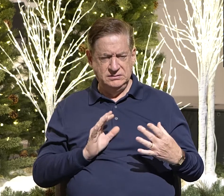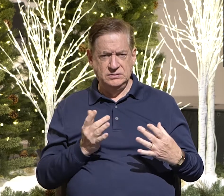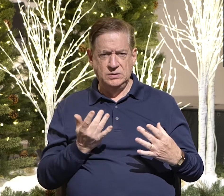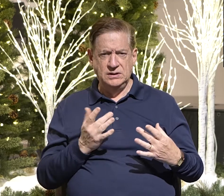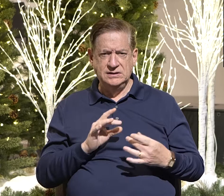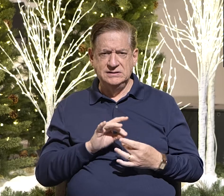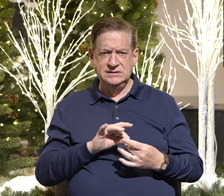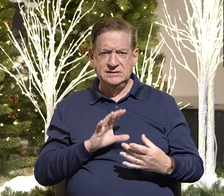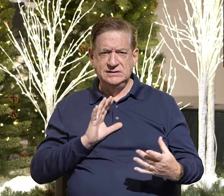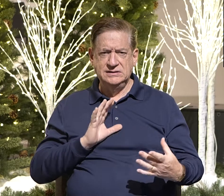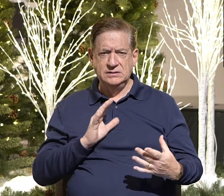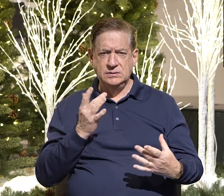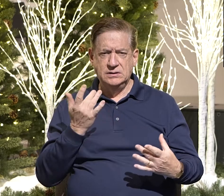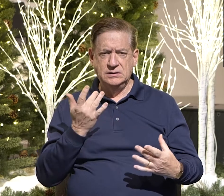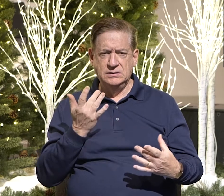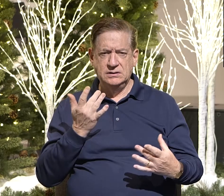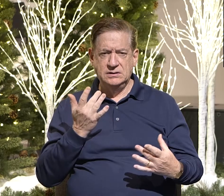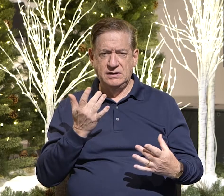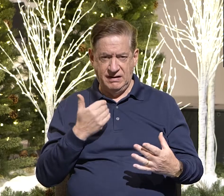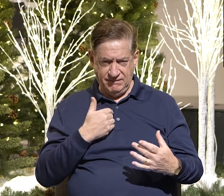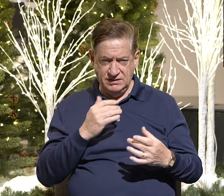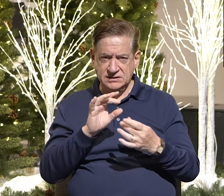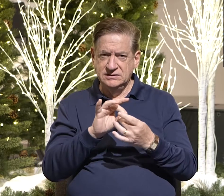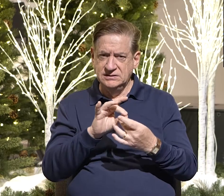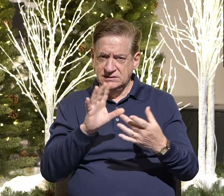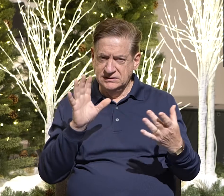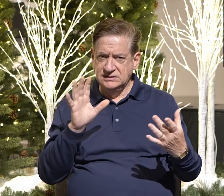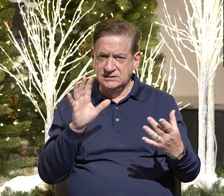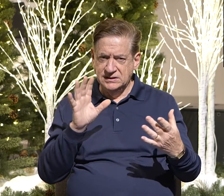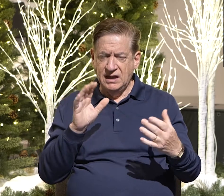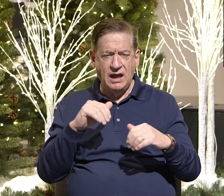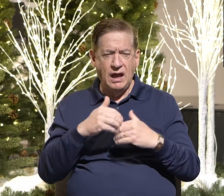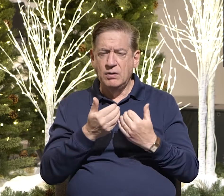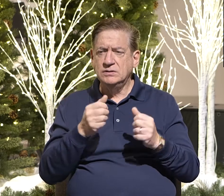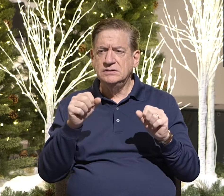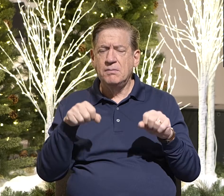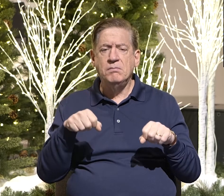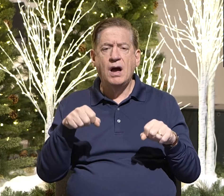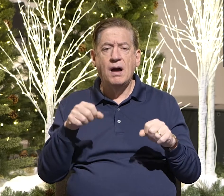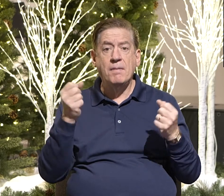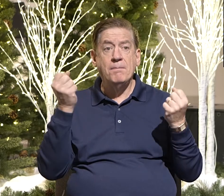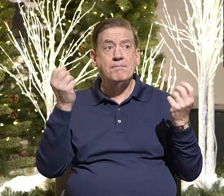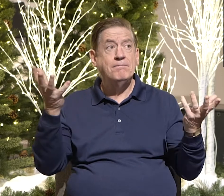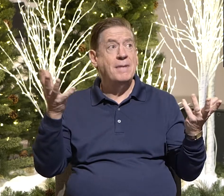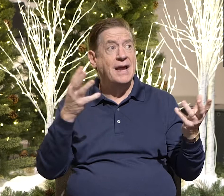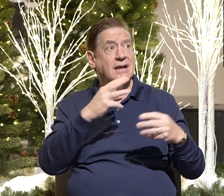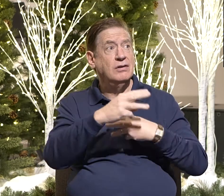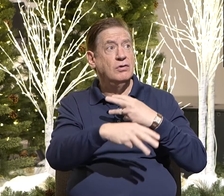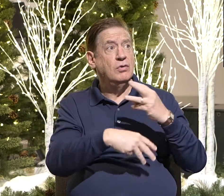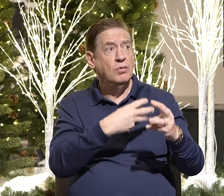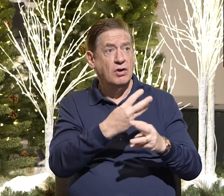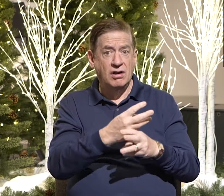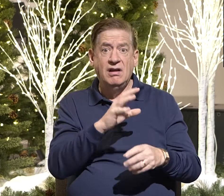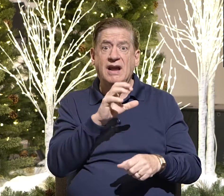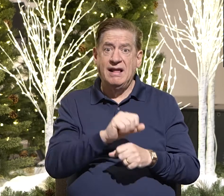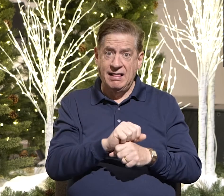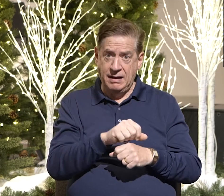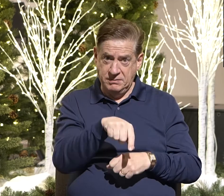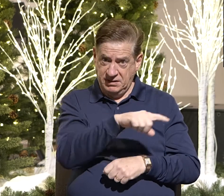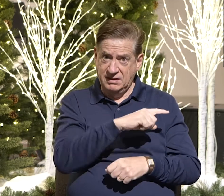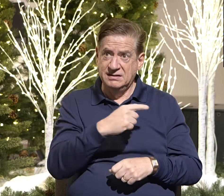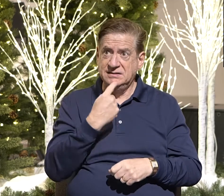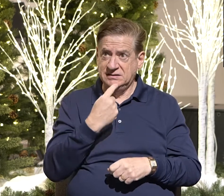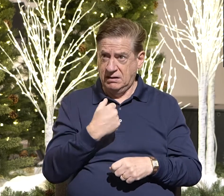I mean, there's a disconnect. How is it possible that so many in our world can claim to be Christian,